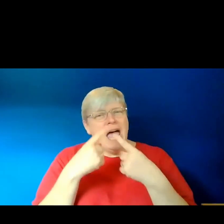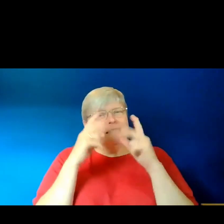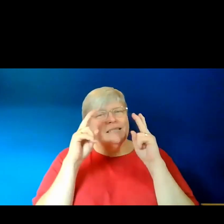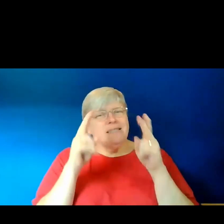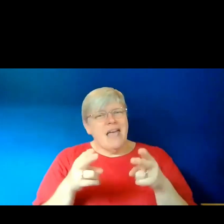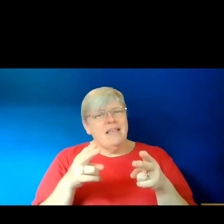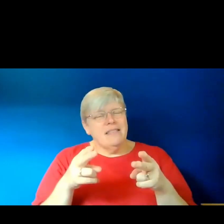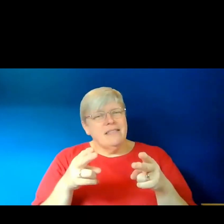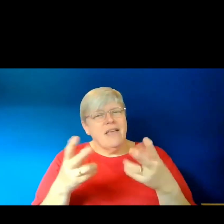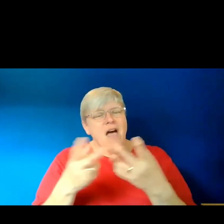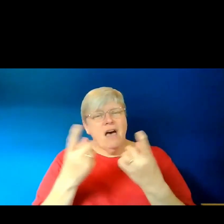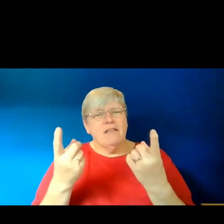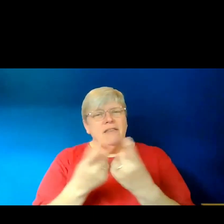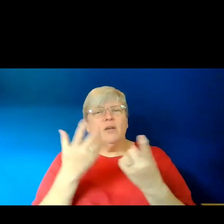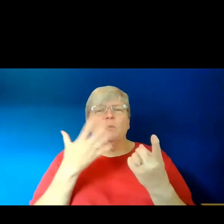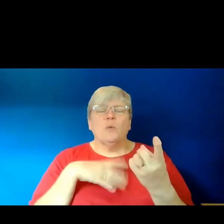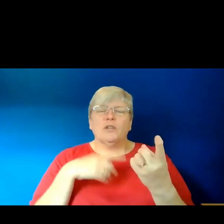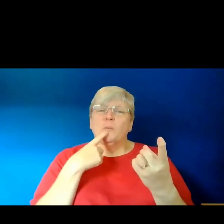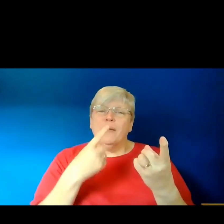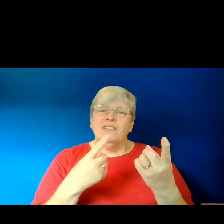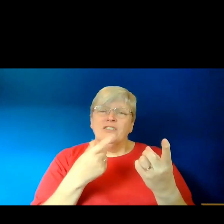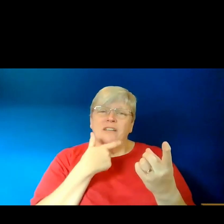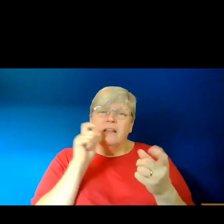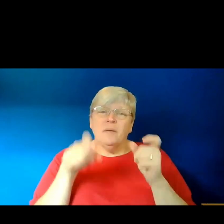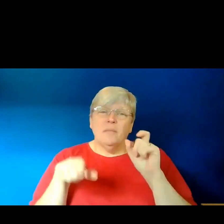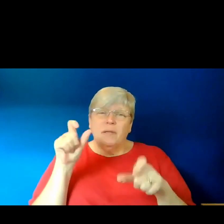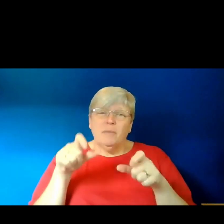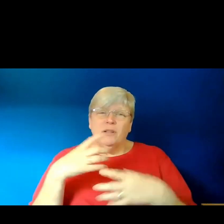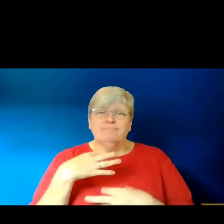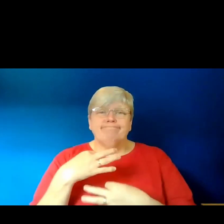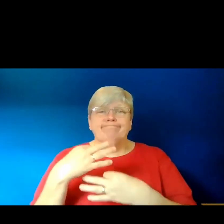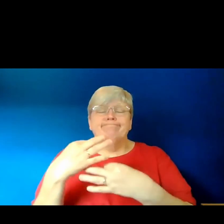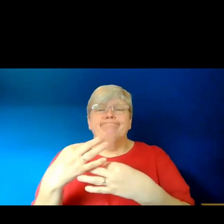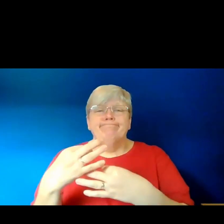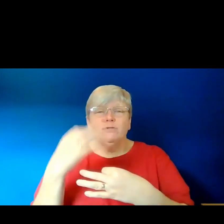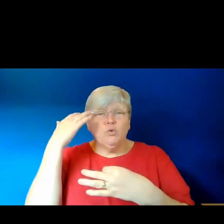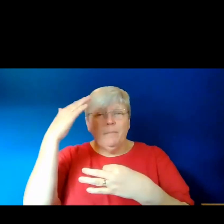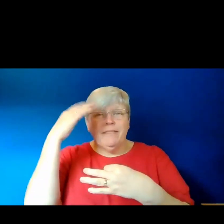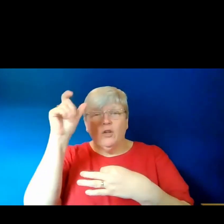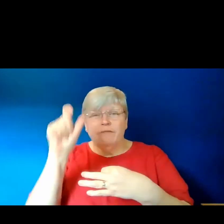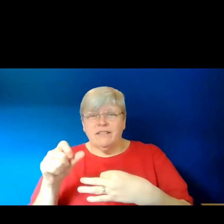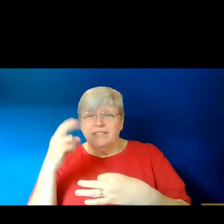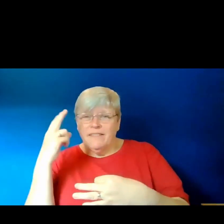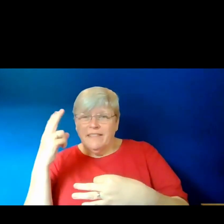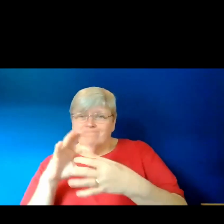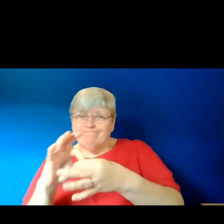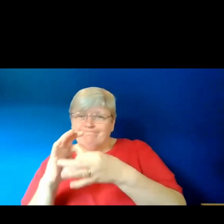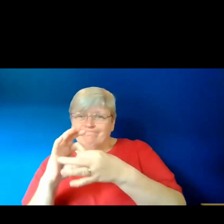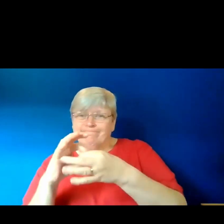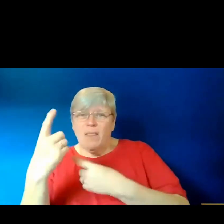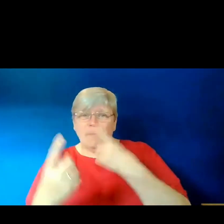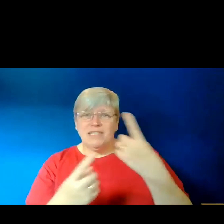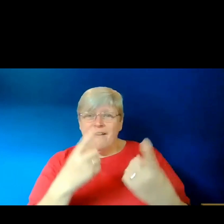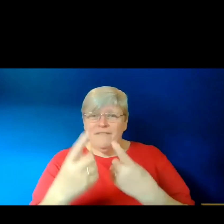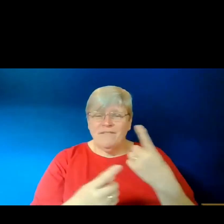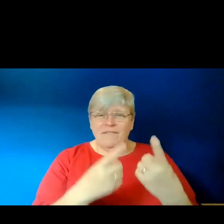So something else I wanted to mention is that people are often drawn to mythical figures because they see something of themselves in them. And I think